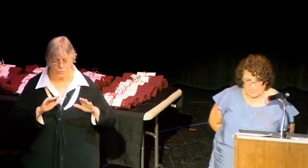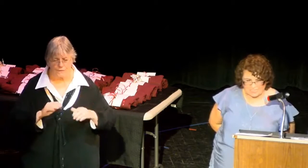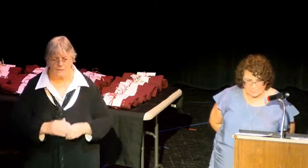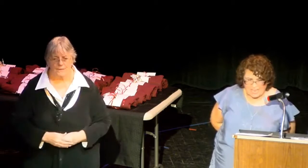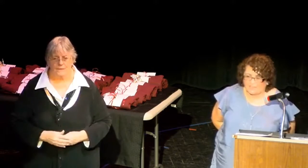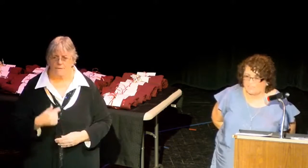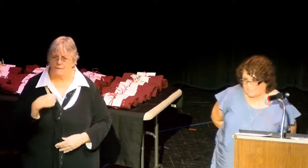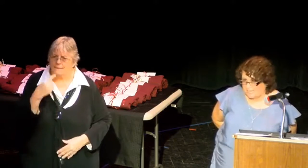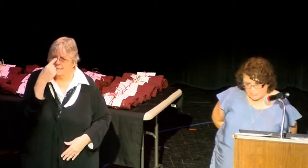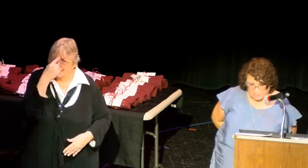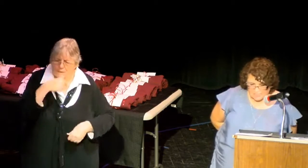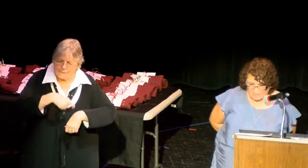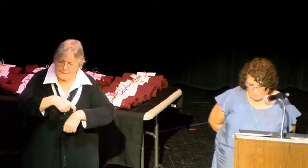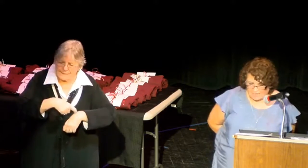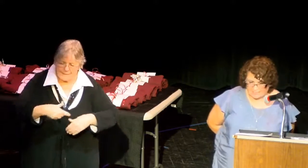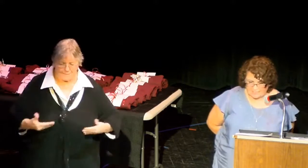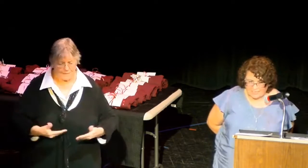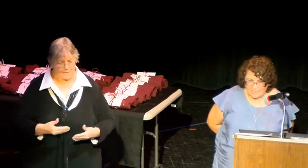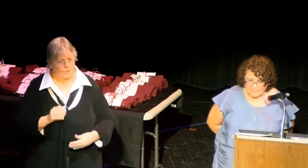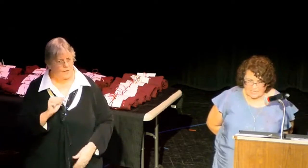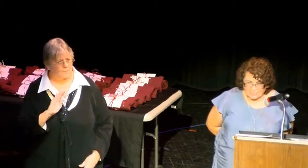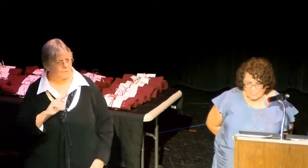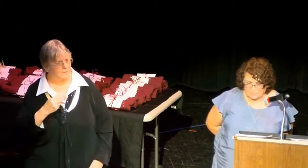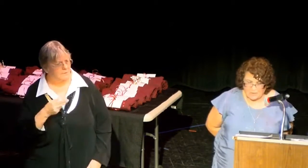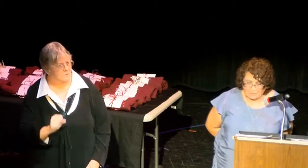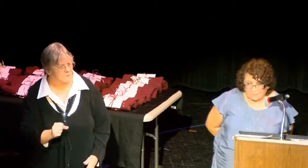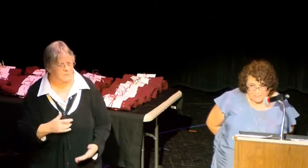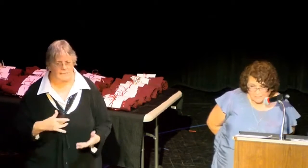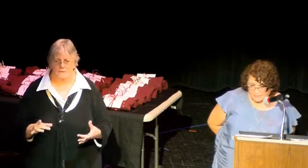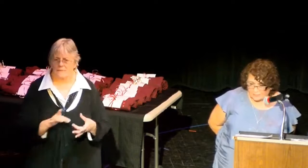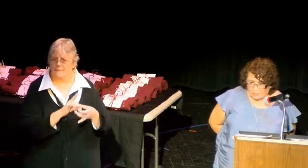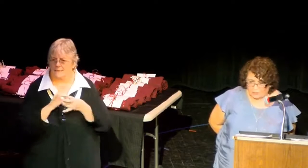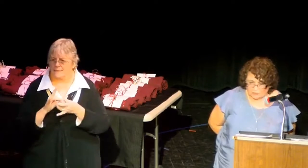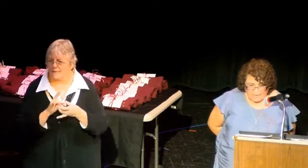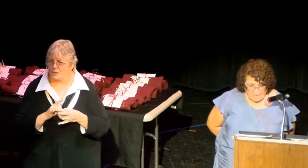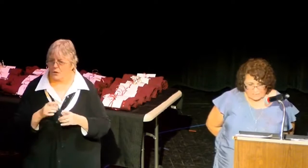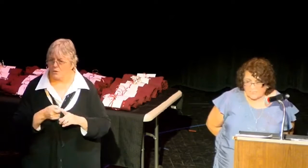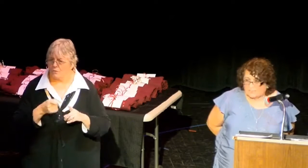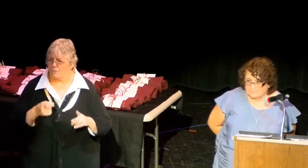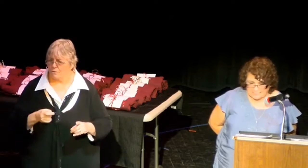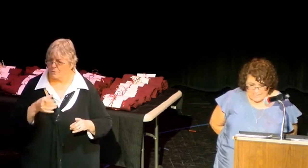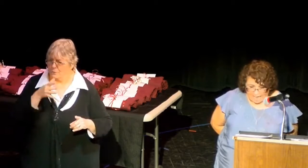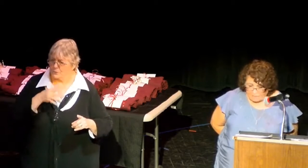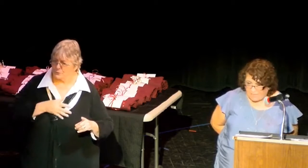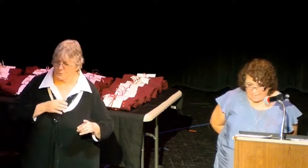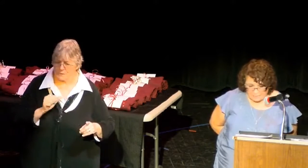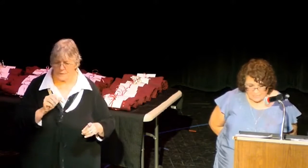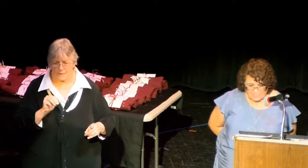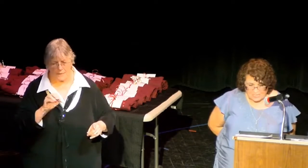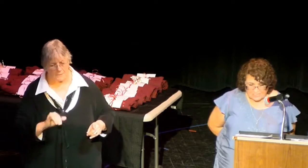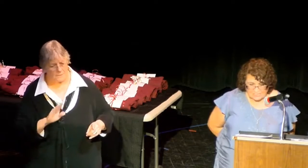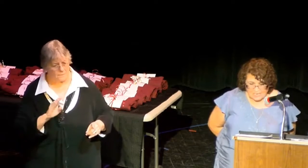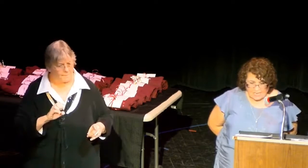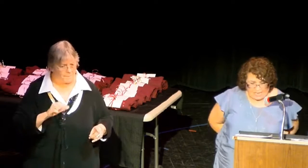ADHS and the connections I've made. Connections from Amy Bill, her life, the staff at